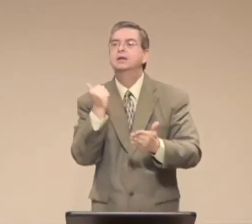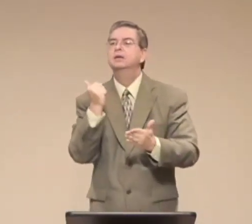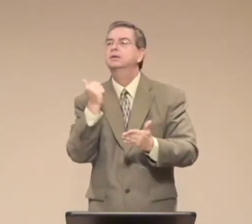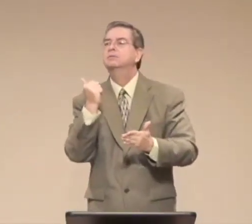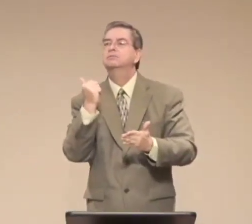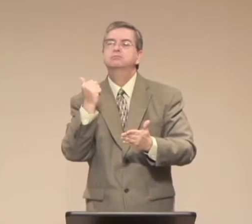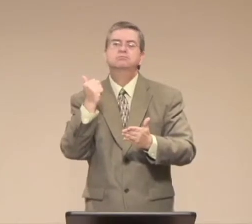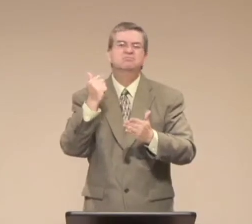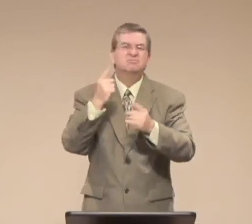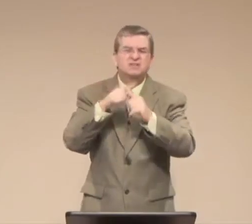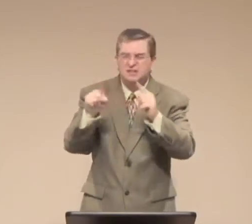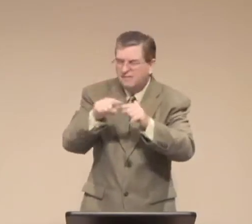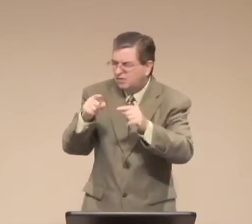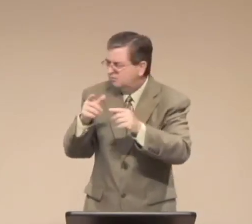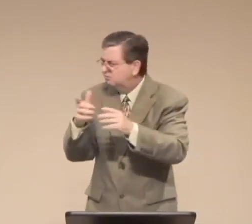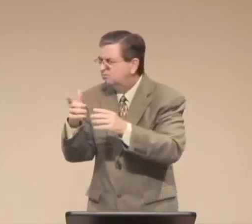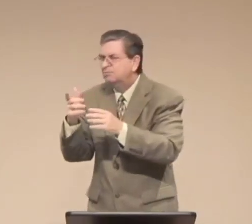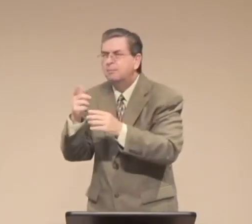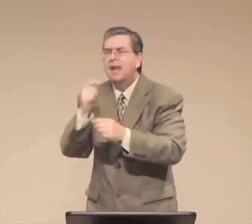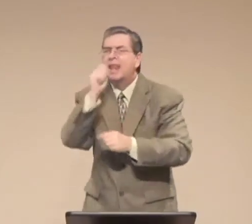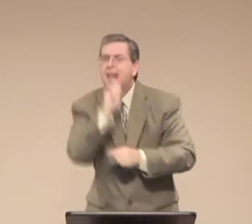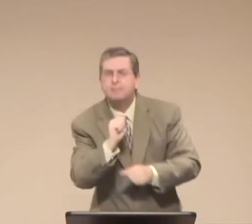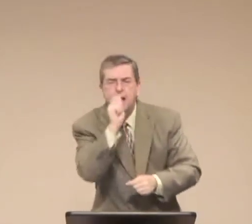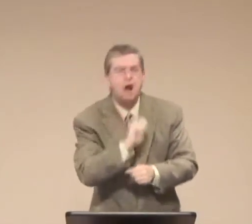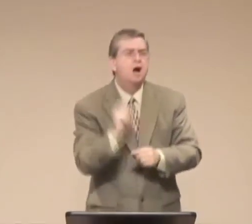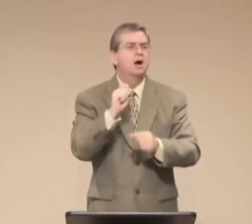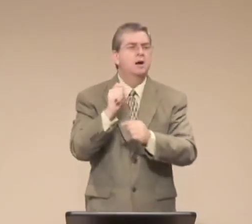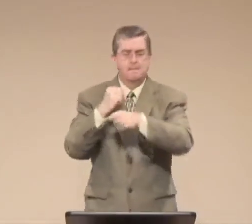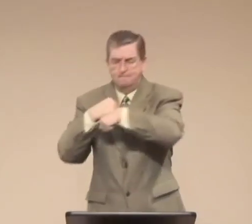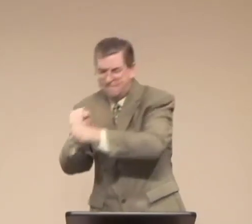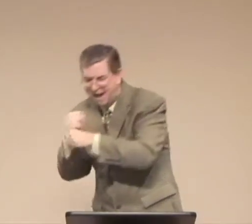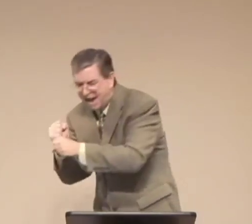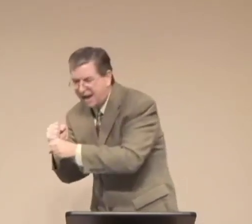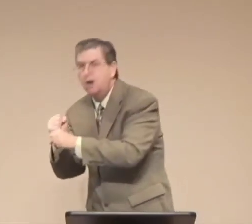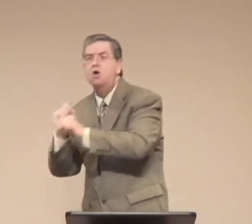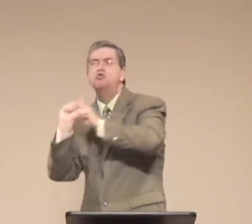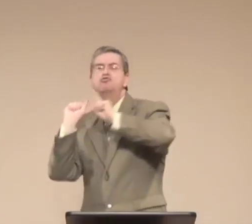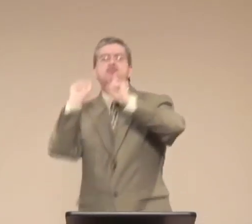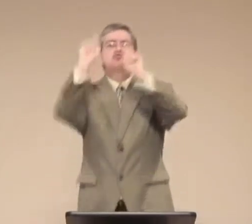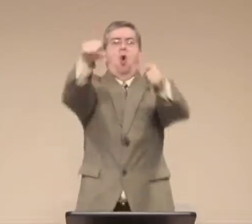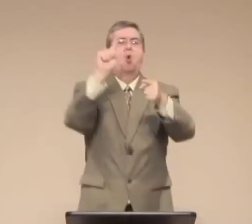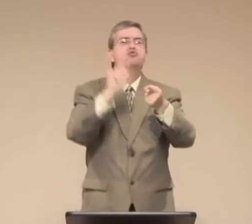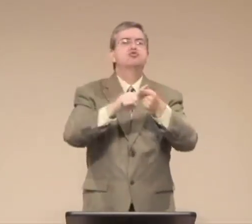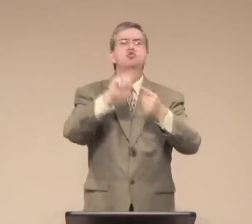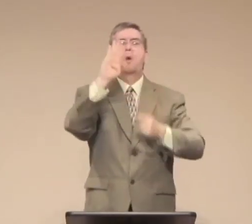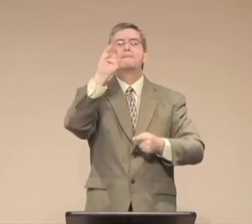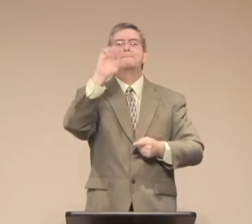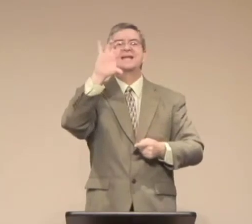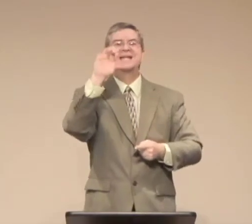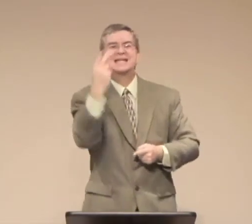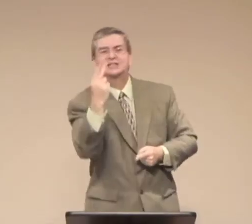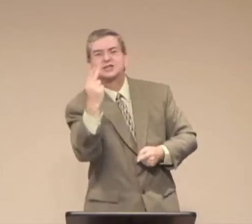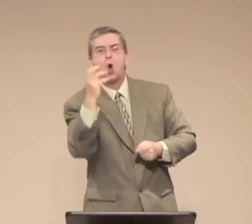14 he decided I'm going to start selling some things like candy or lollipops or whatever.